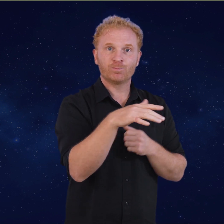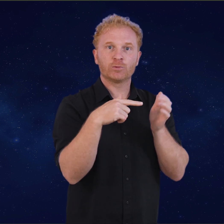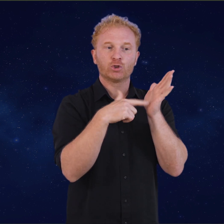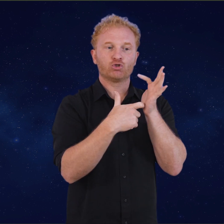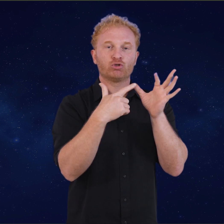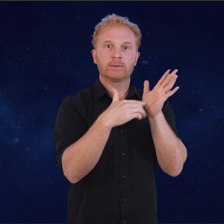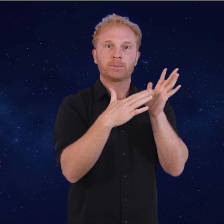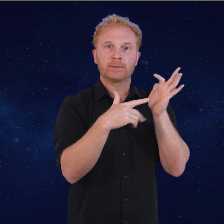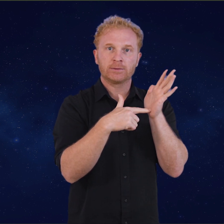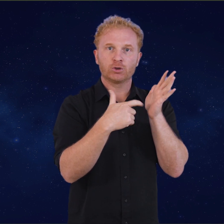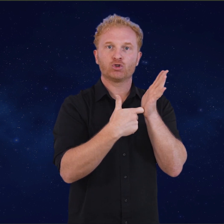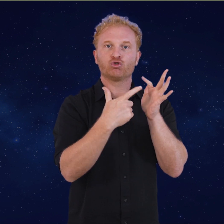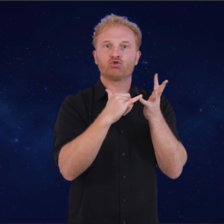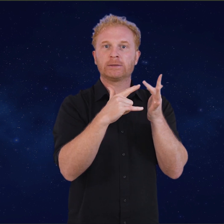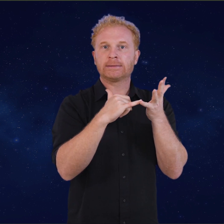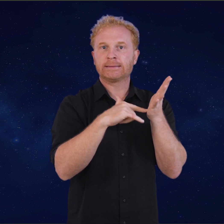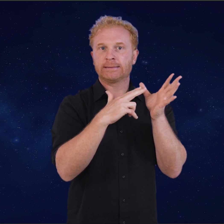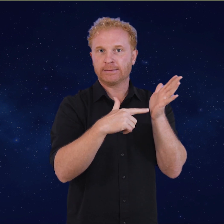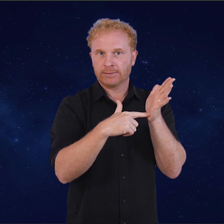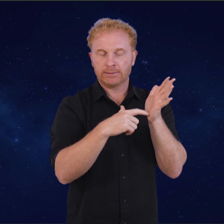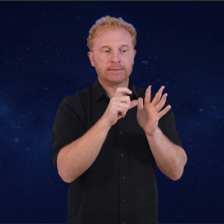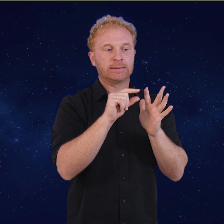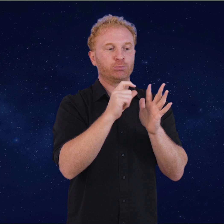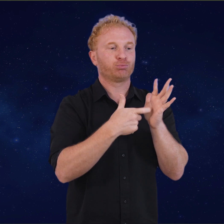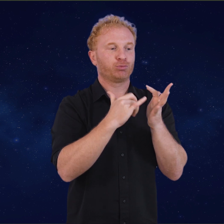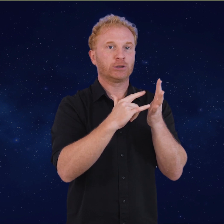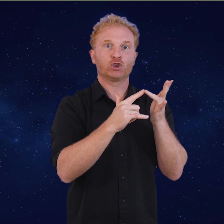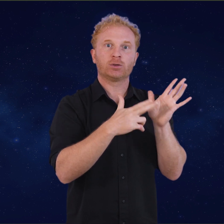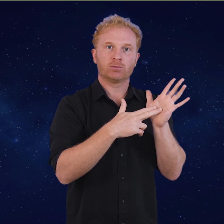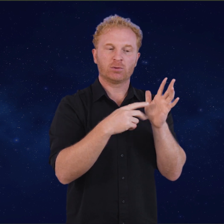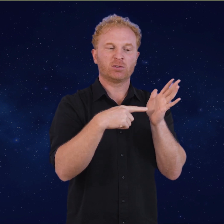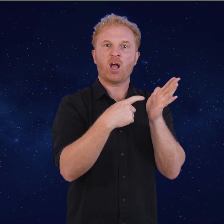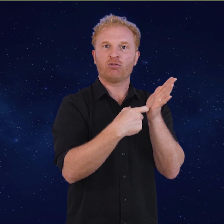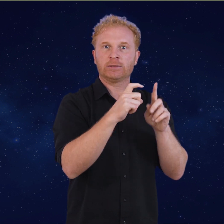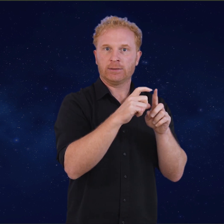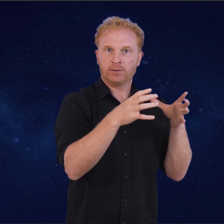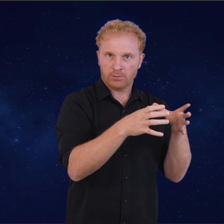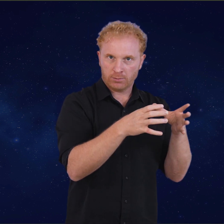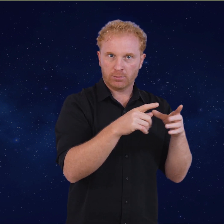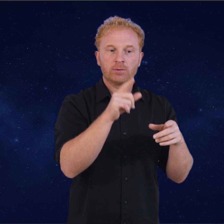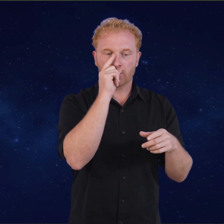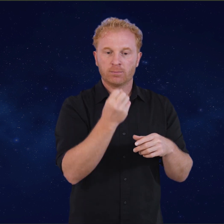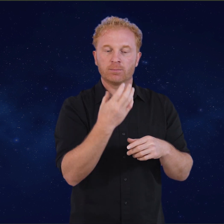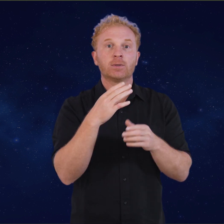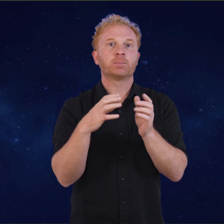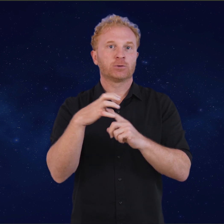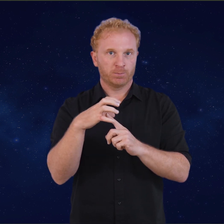Those with treatment-resistant depression, or TRD, will be able to access psilocybin,